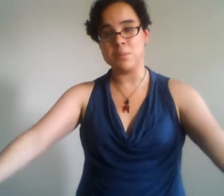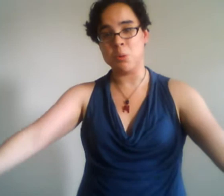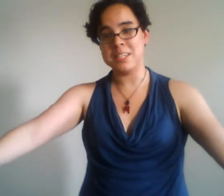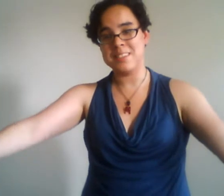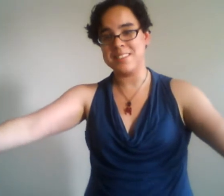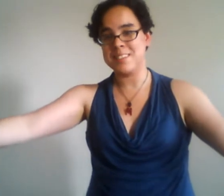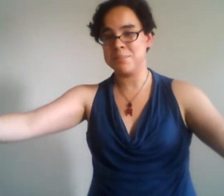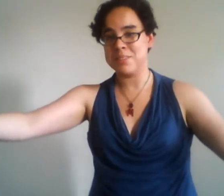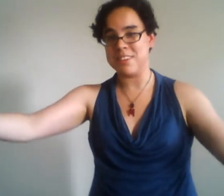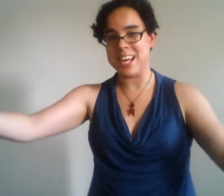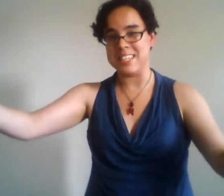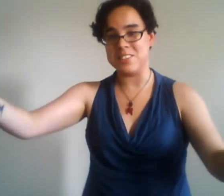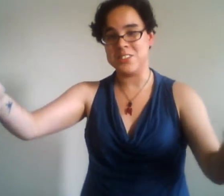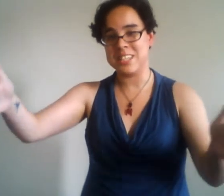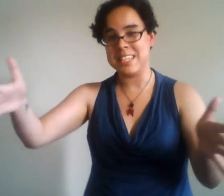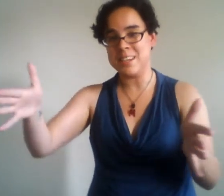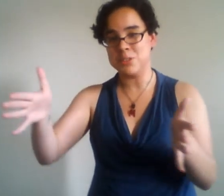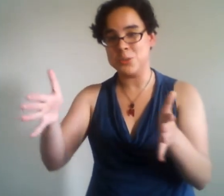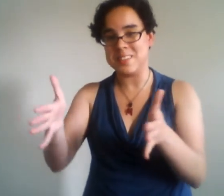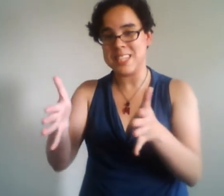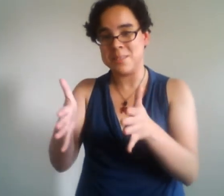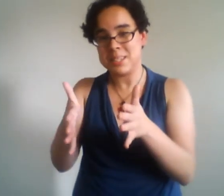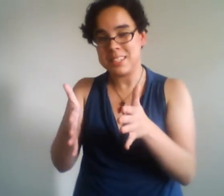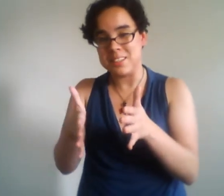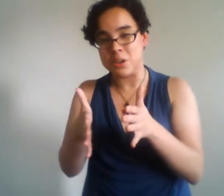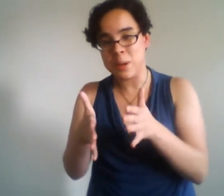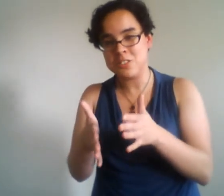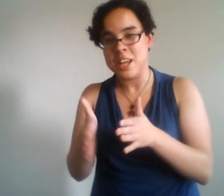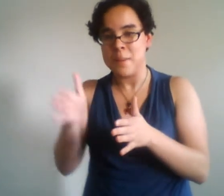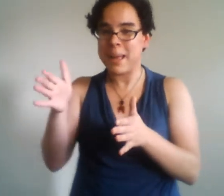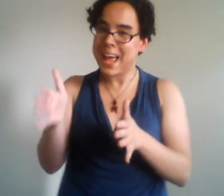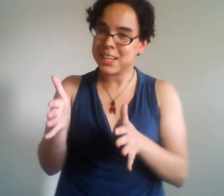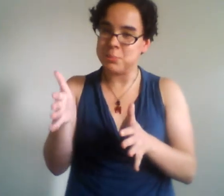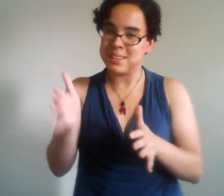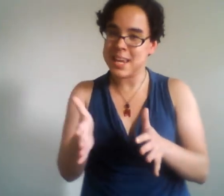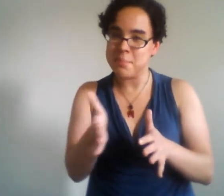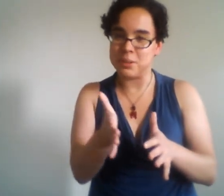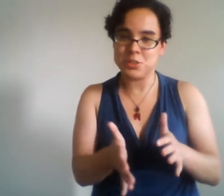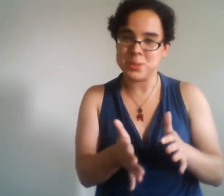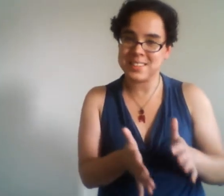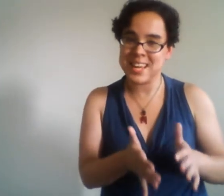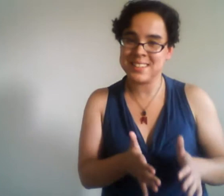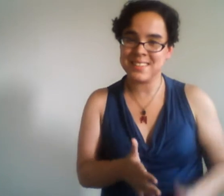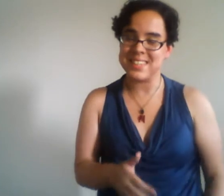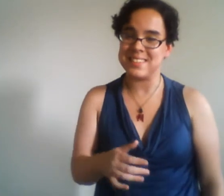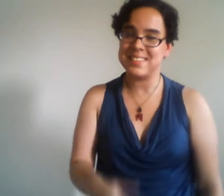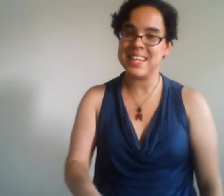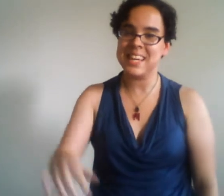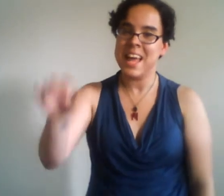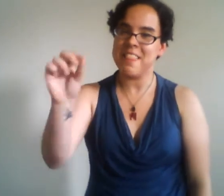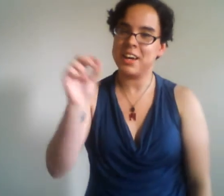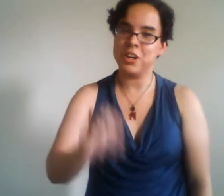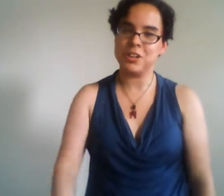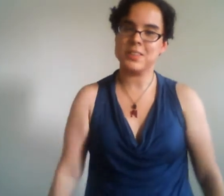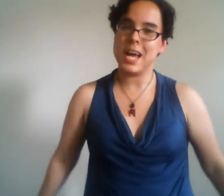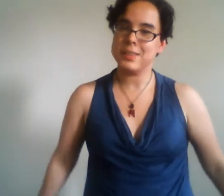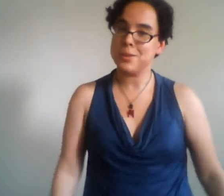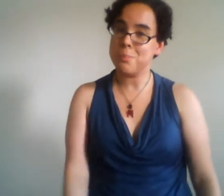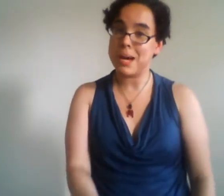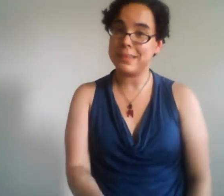buoyancy simplified eternally down to its inability to quench my acumen taper to its tendency to sting that girl's got a soapbox